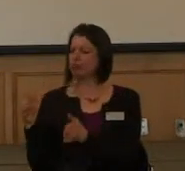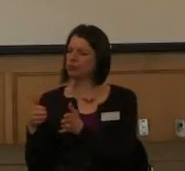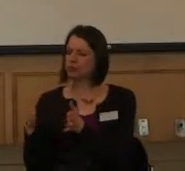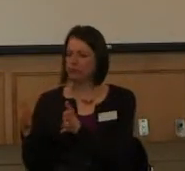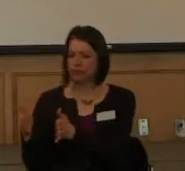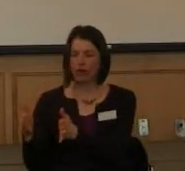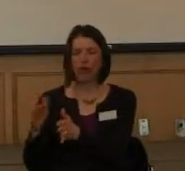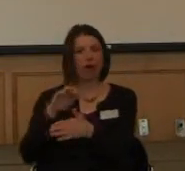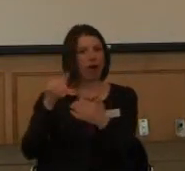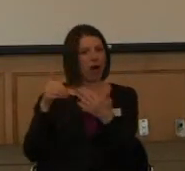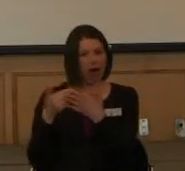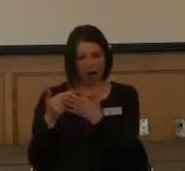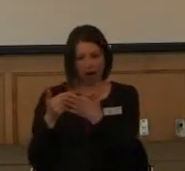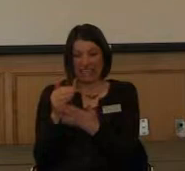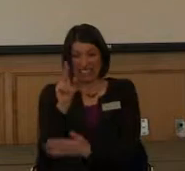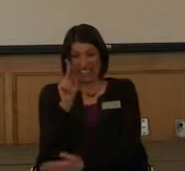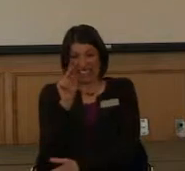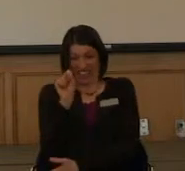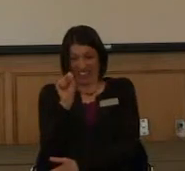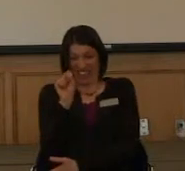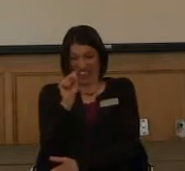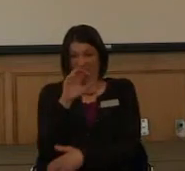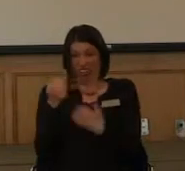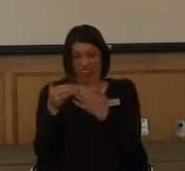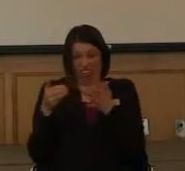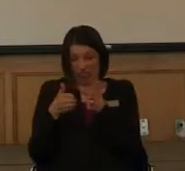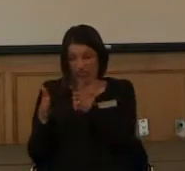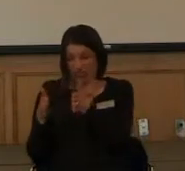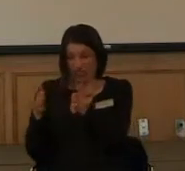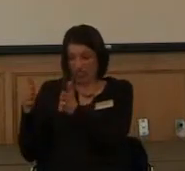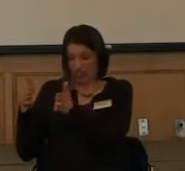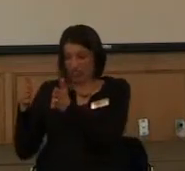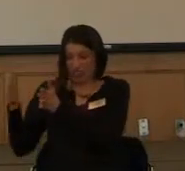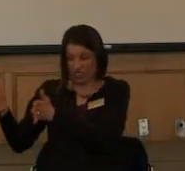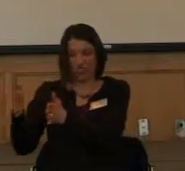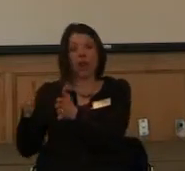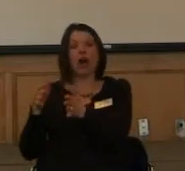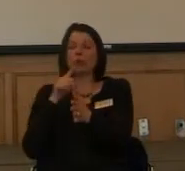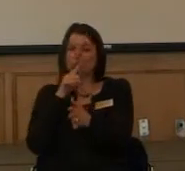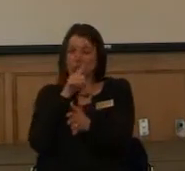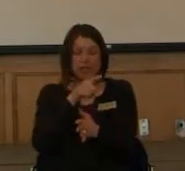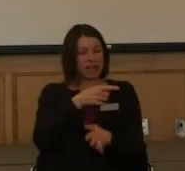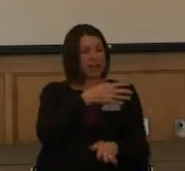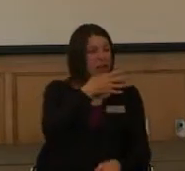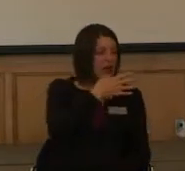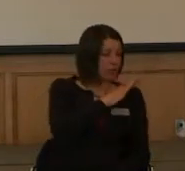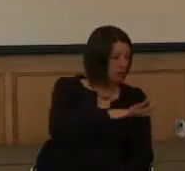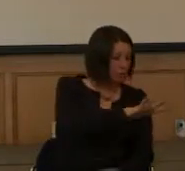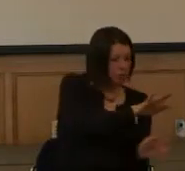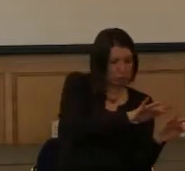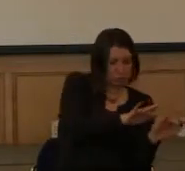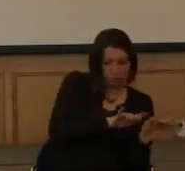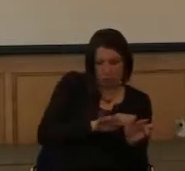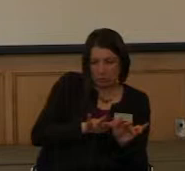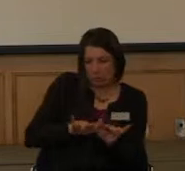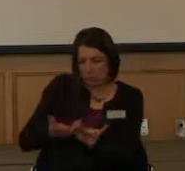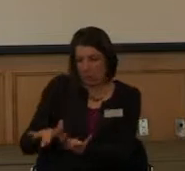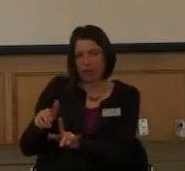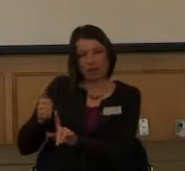isn't impacted in some way either by agricultural runoff or livestock runoff or both.